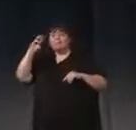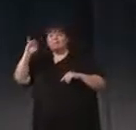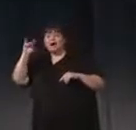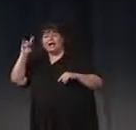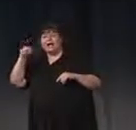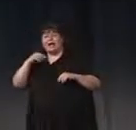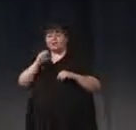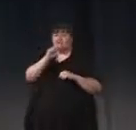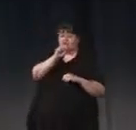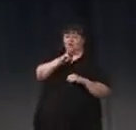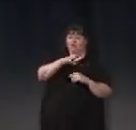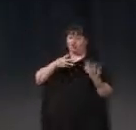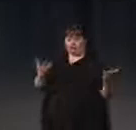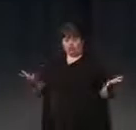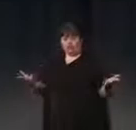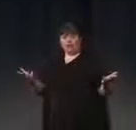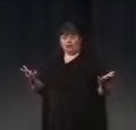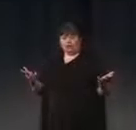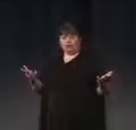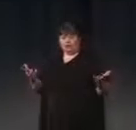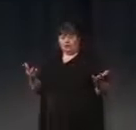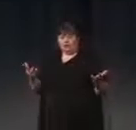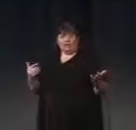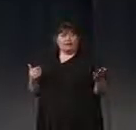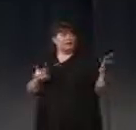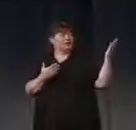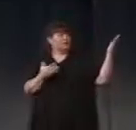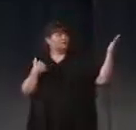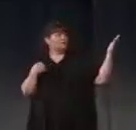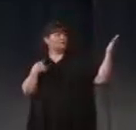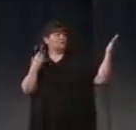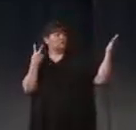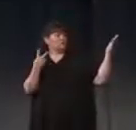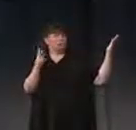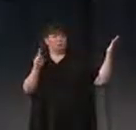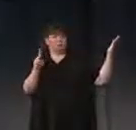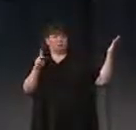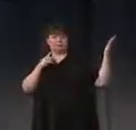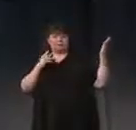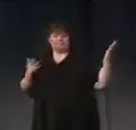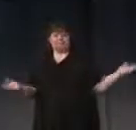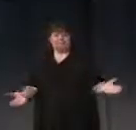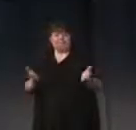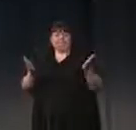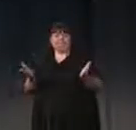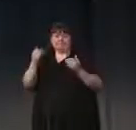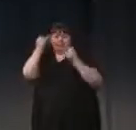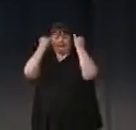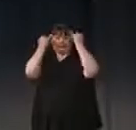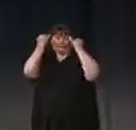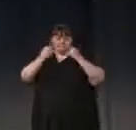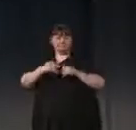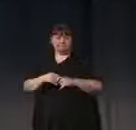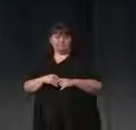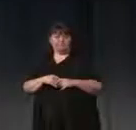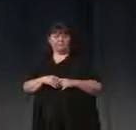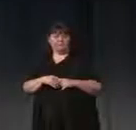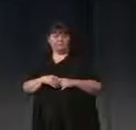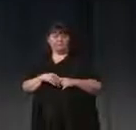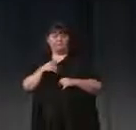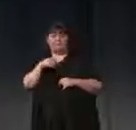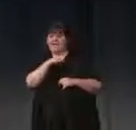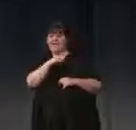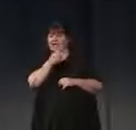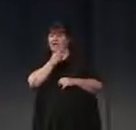software. And here you have two who have promoted this kind of analogy. They